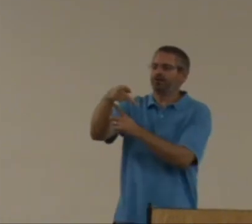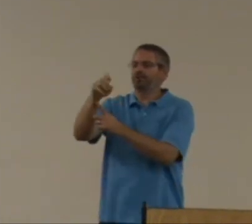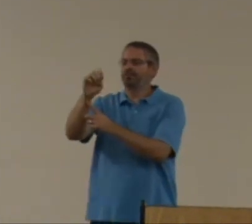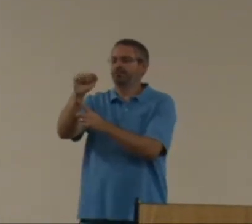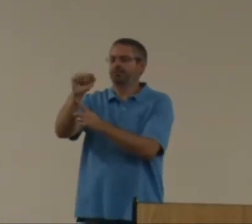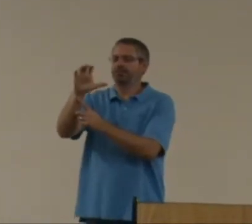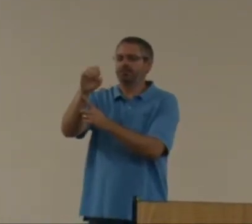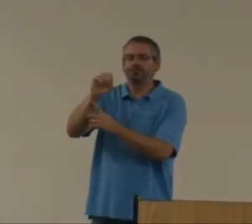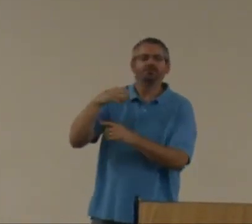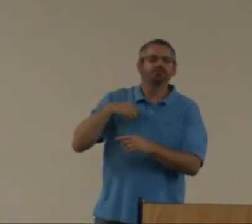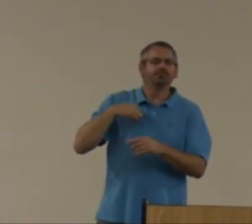Peace.